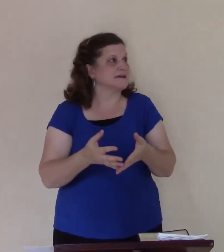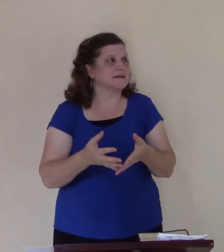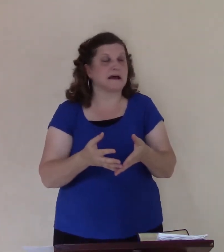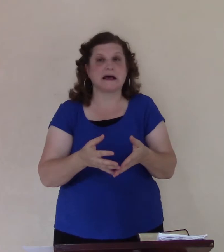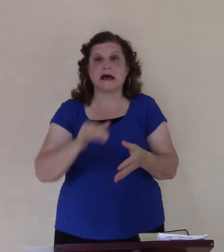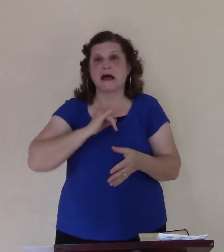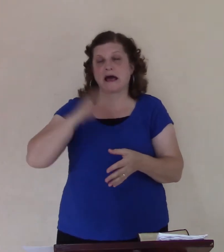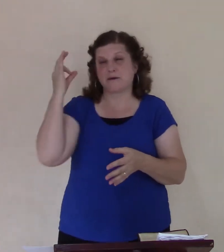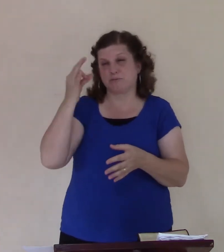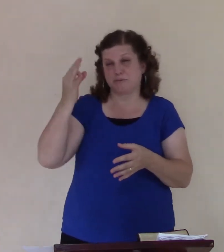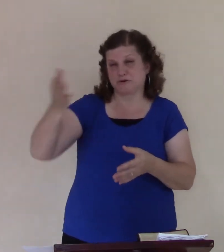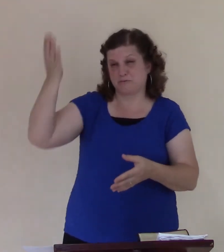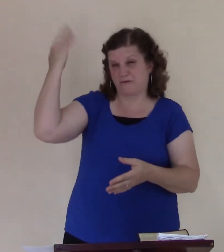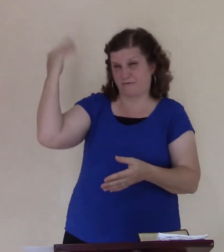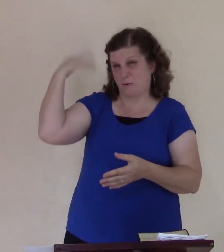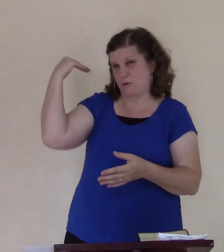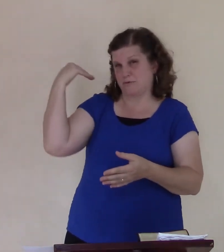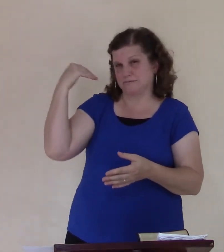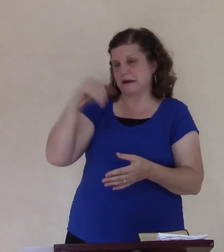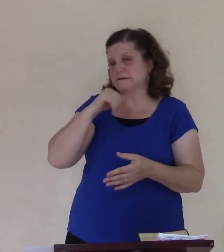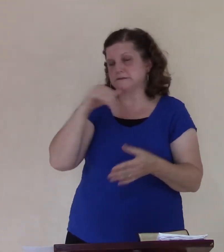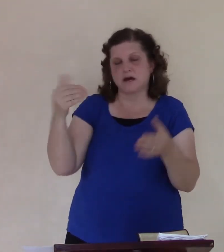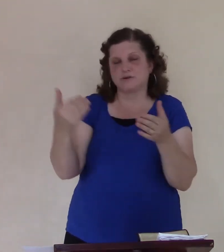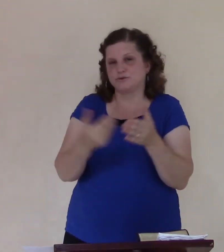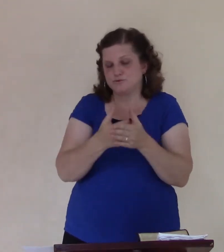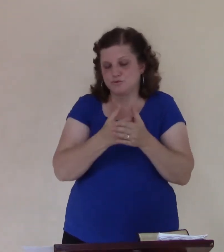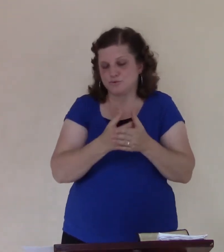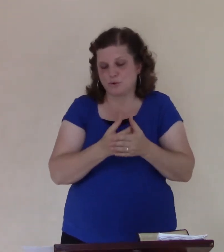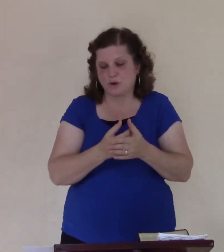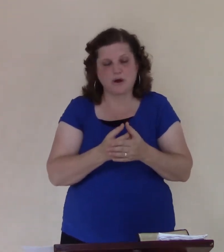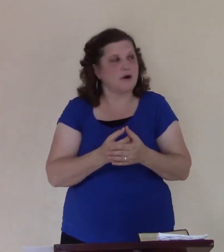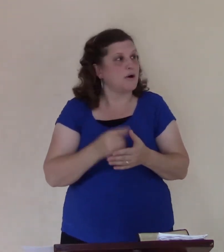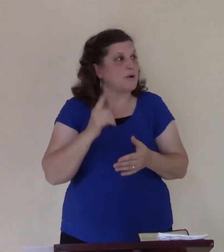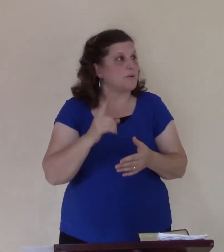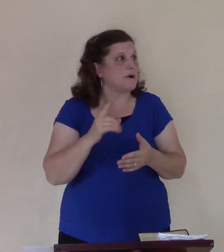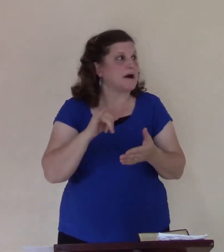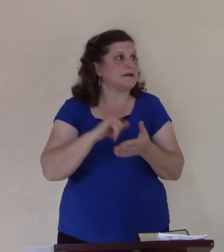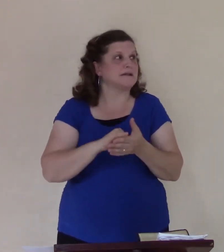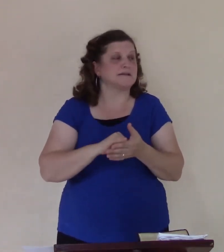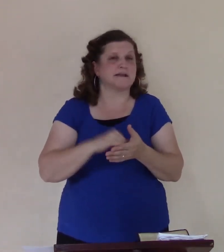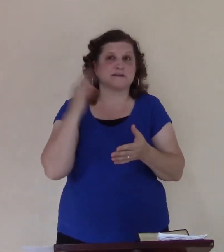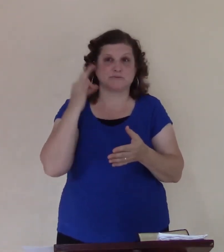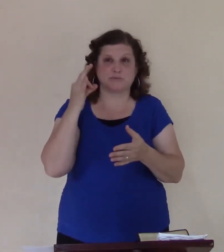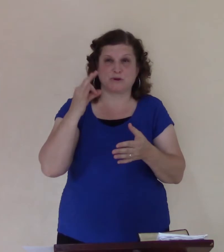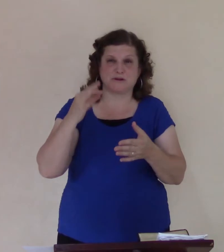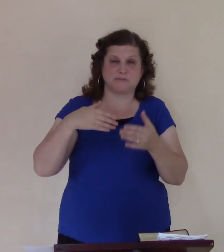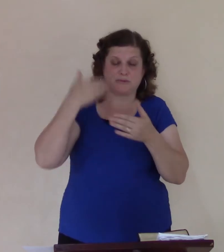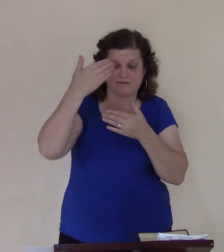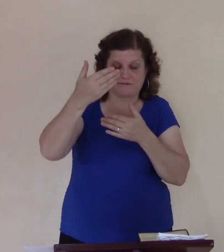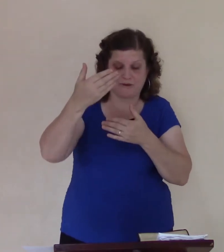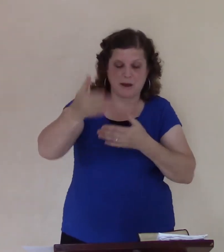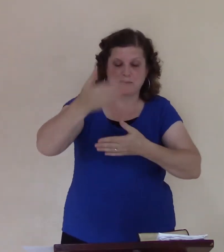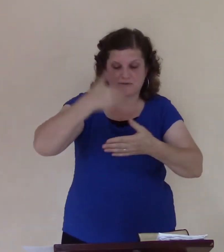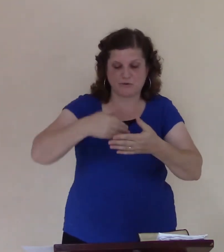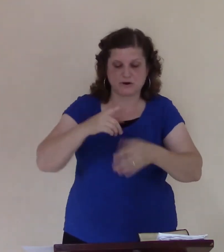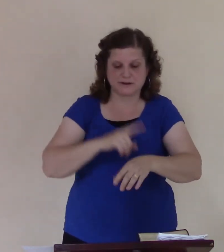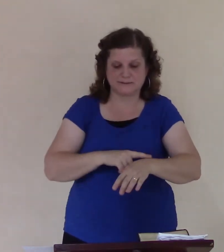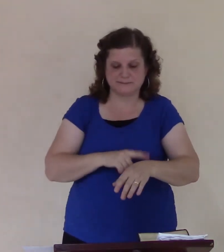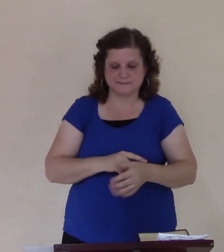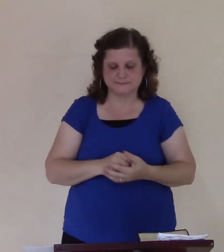ago, it's nothing new, and it's even the one that has been preached before. And so, this one that I think is good